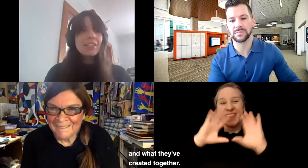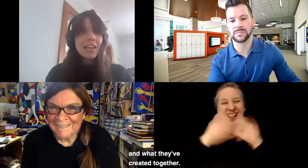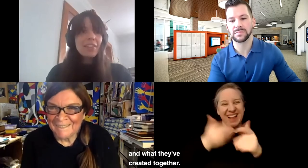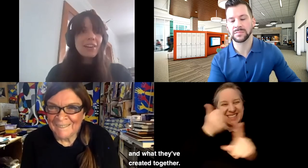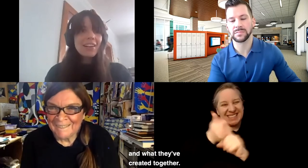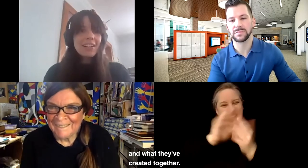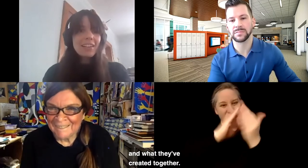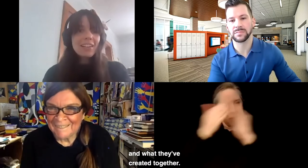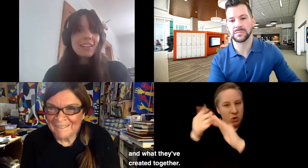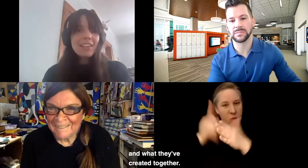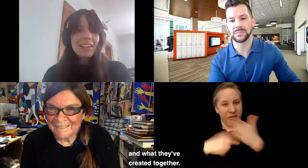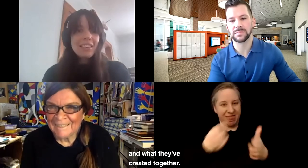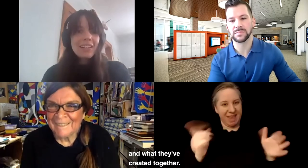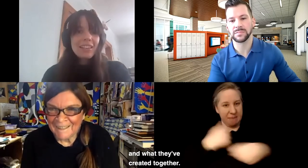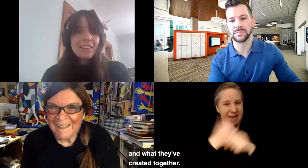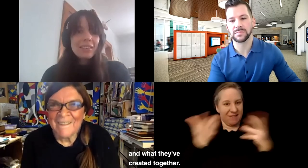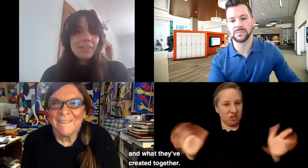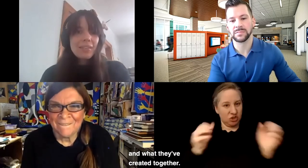created together.